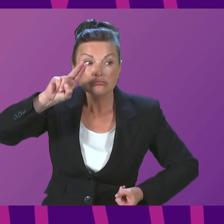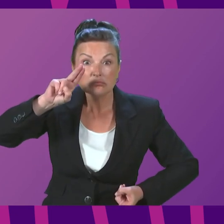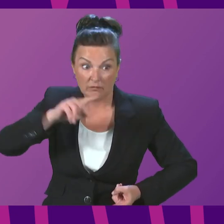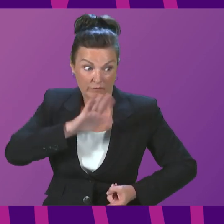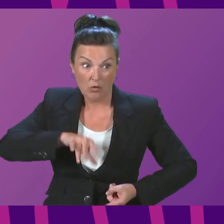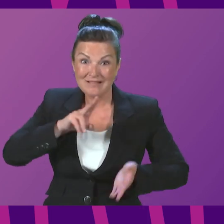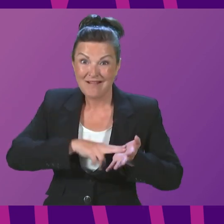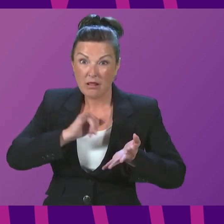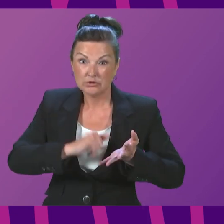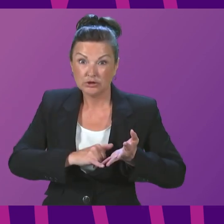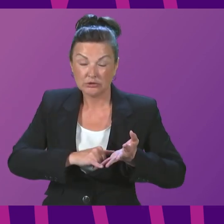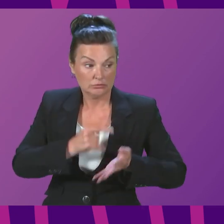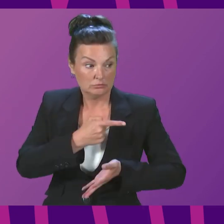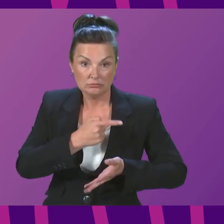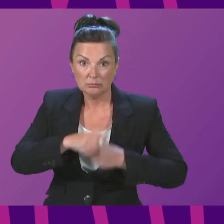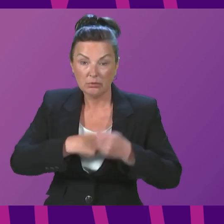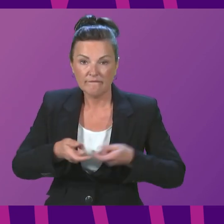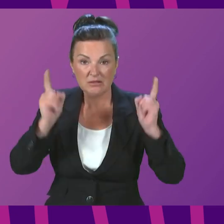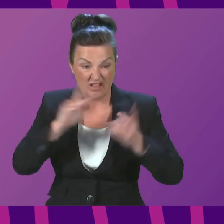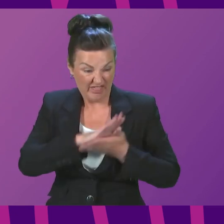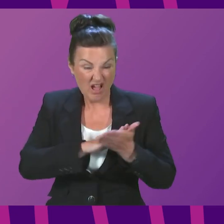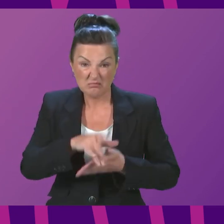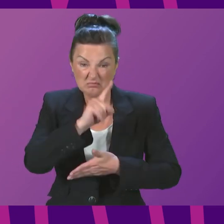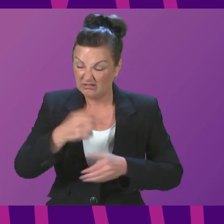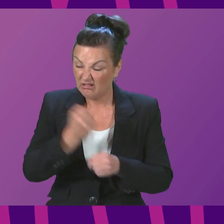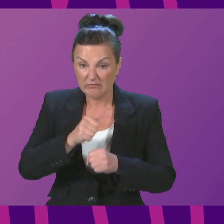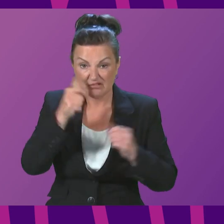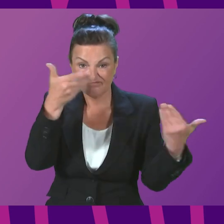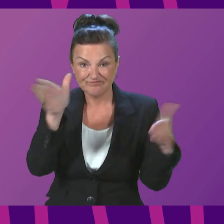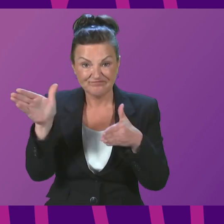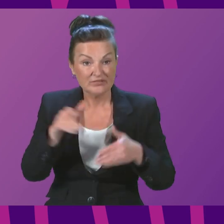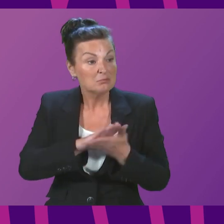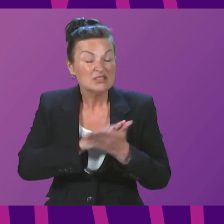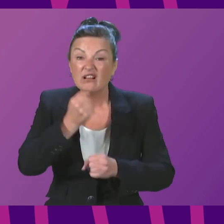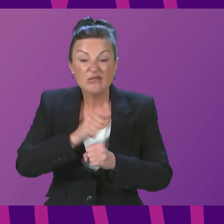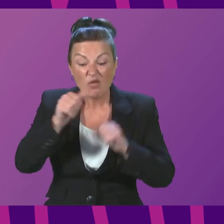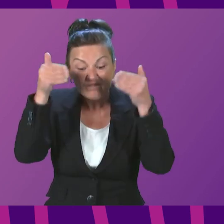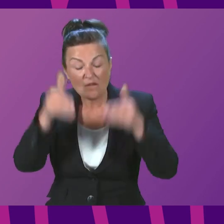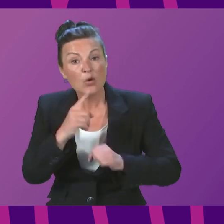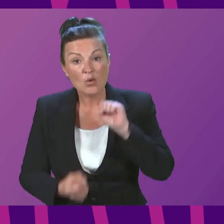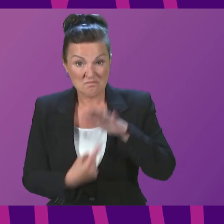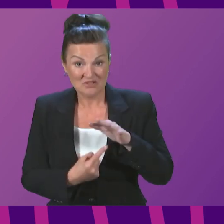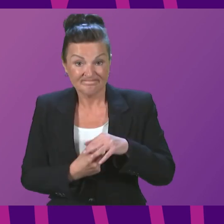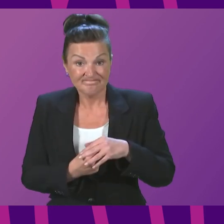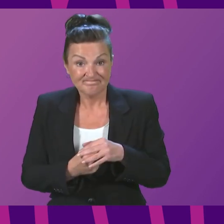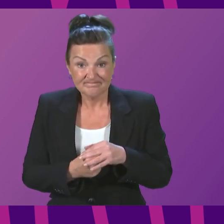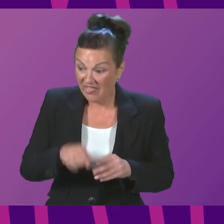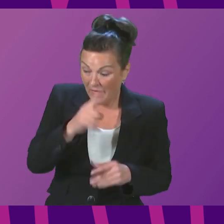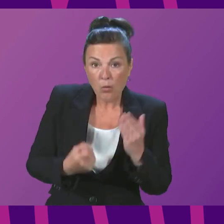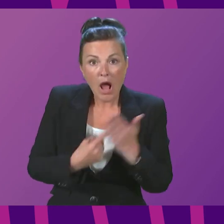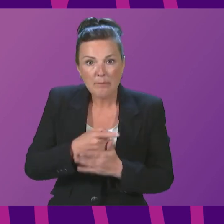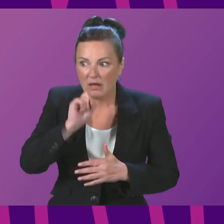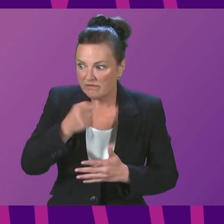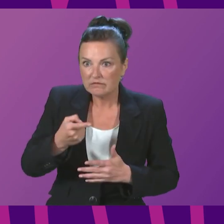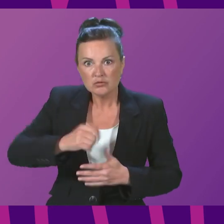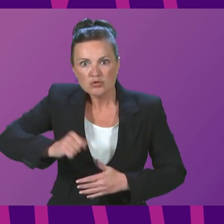That is a consequence of a distracted government, a government that doesn't focus on what really matters. It is what happens when the country's top